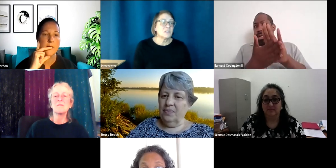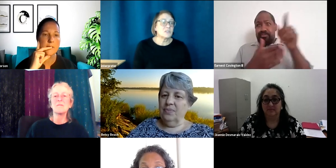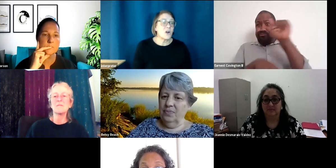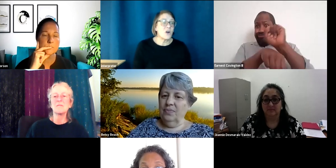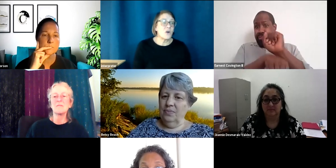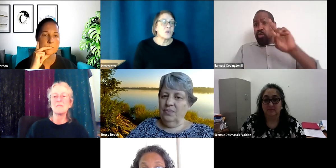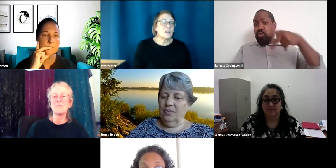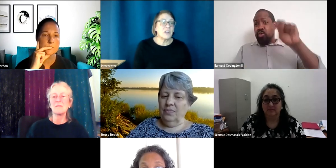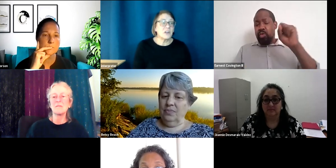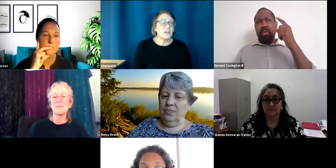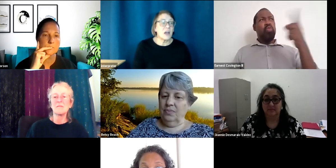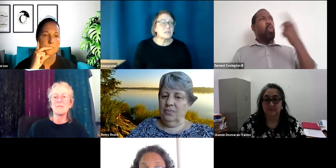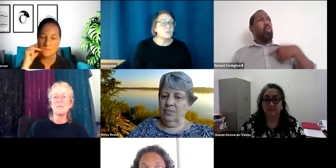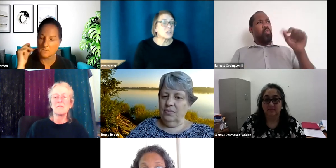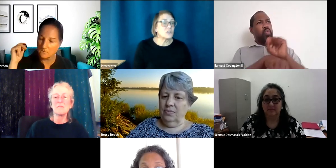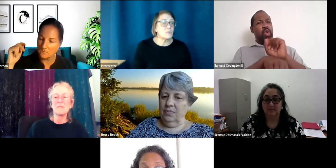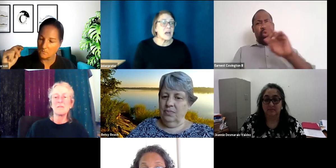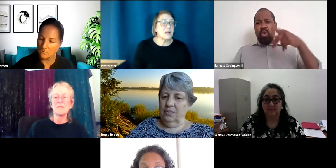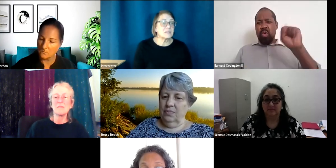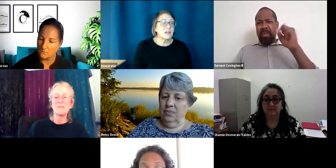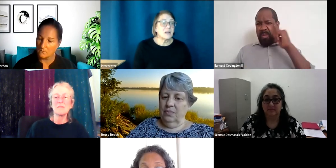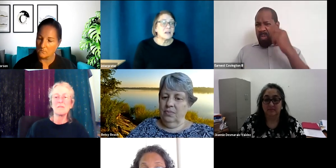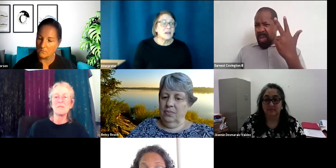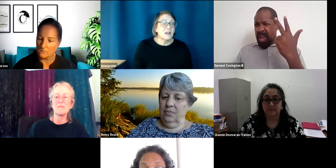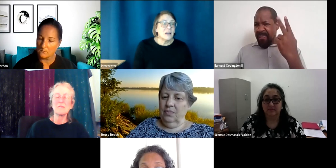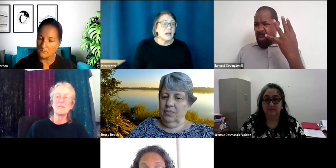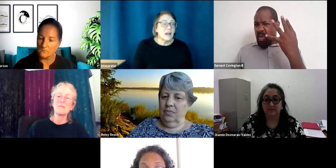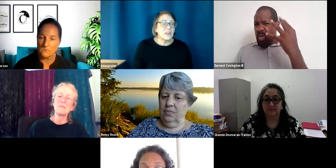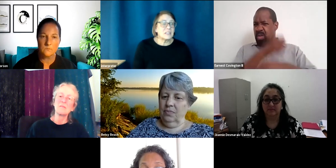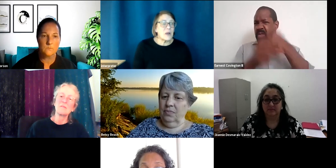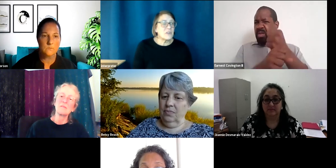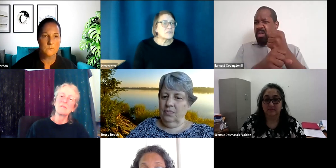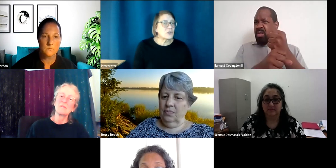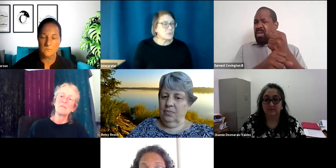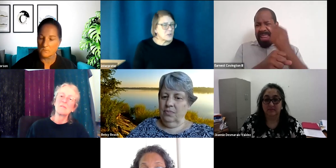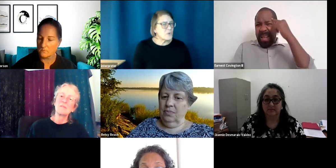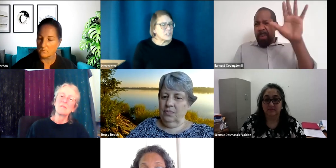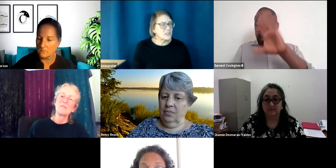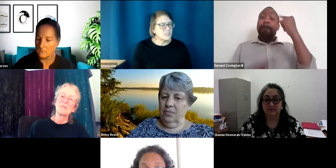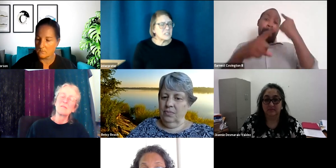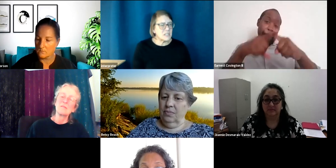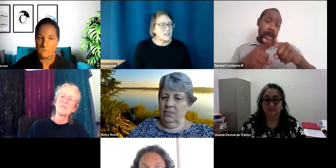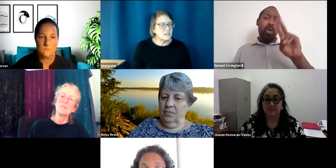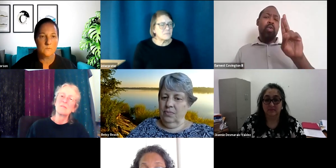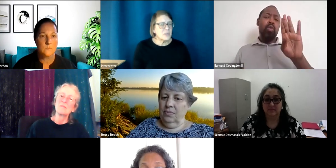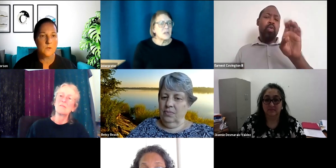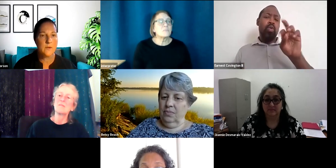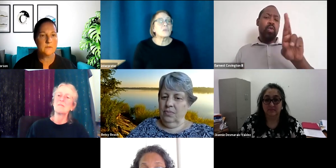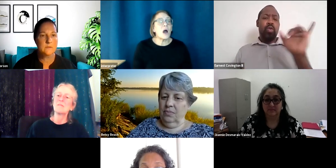Okay. Oh, very nice. Works at UPS. I think he's been there for three or four years. He said. Okay.